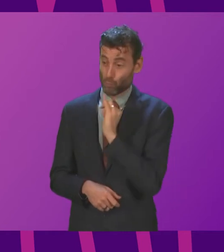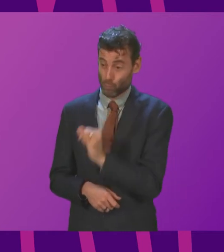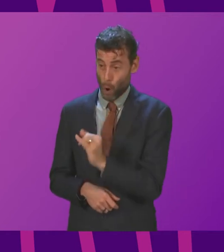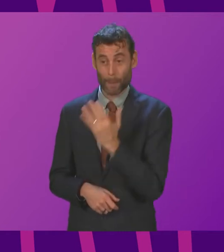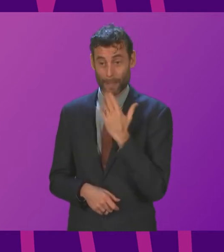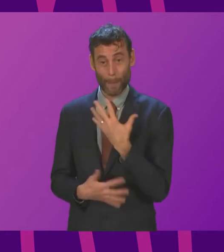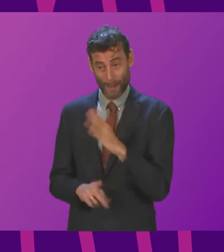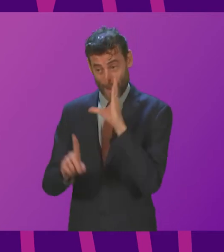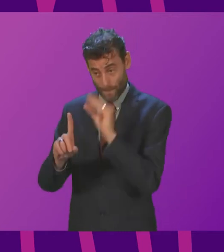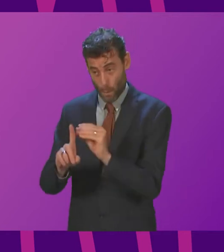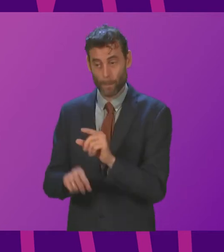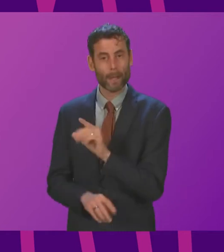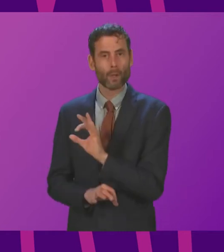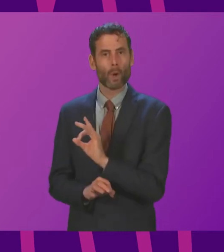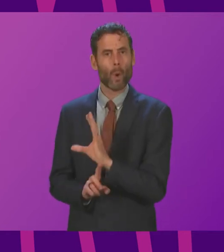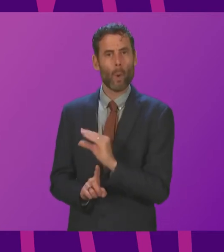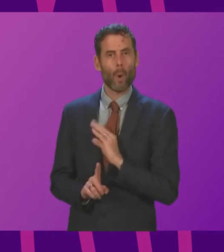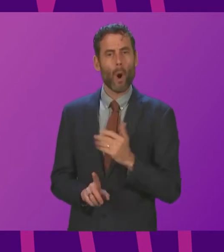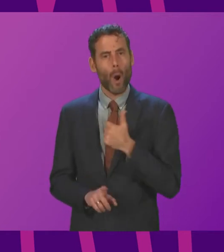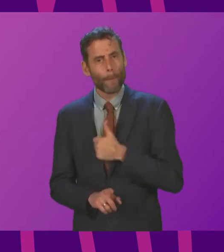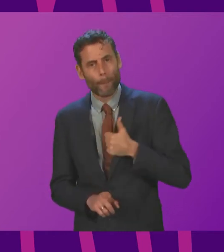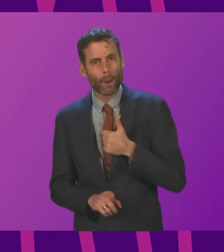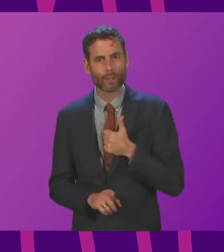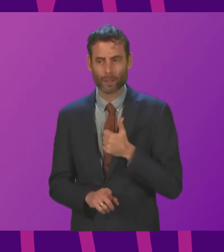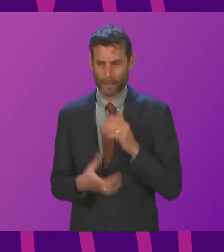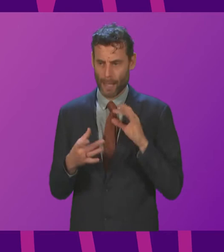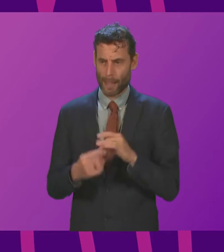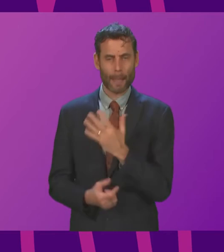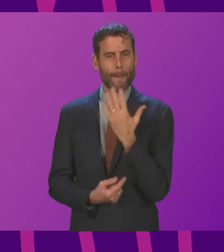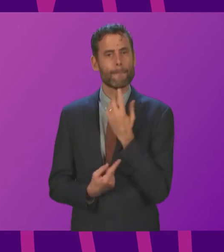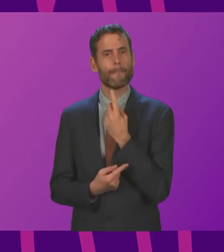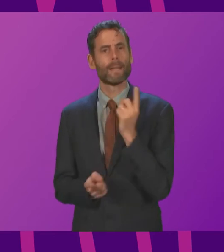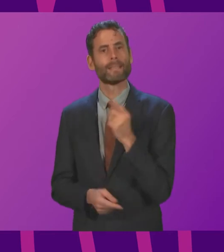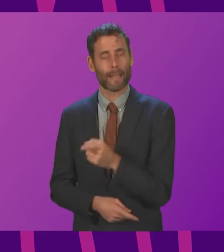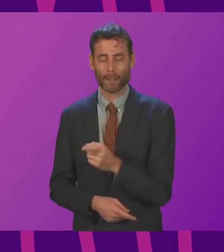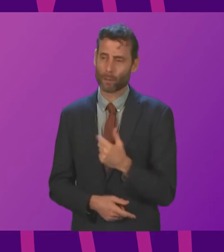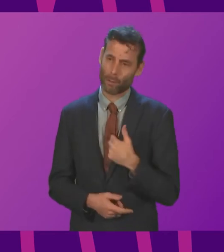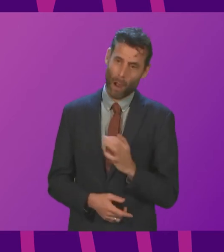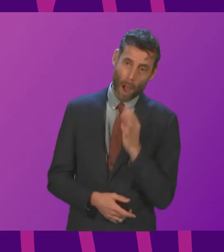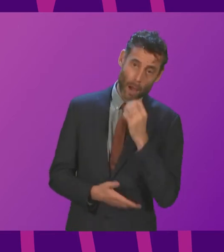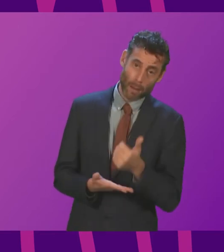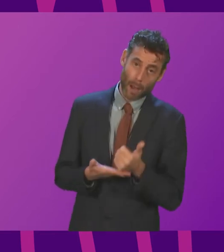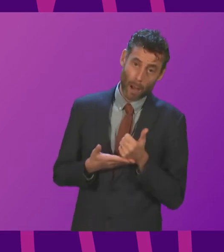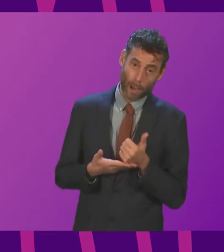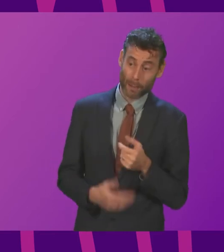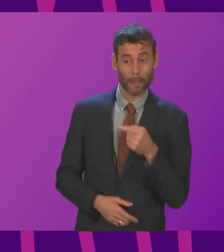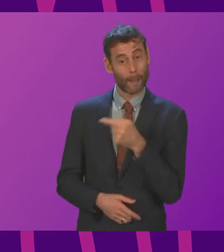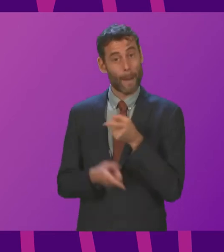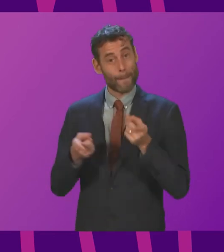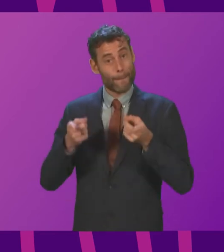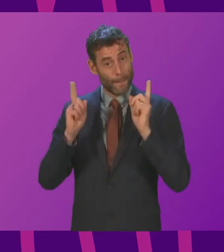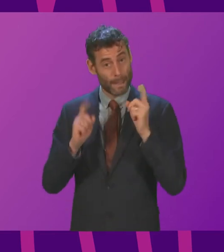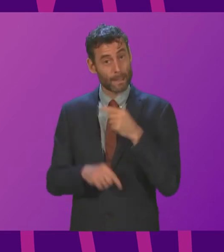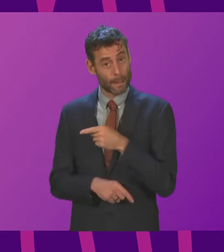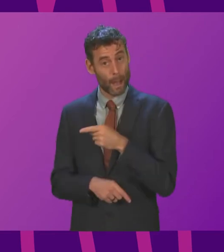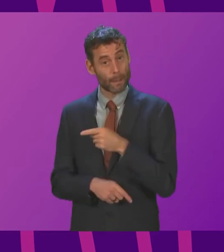informed I have received no communication or apology from Mr Day on this matter and therefore seeking your guidance. Has the Minister made any attempt